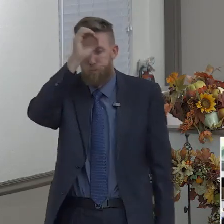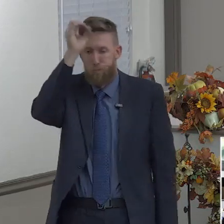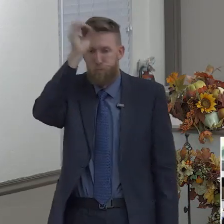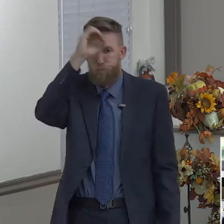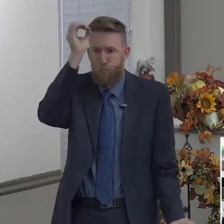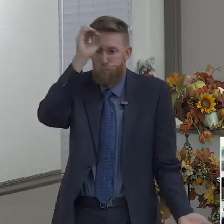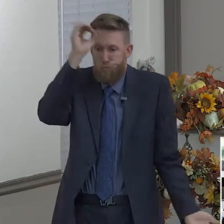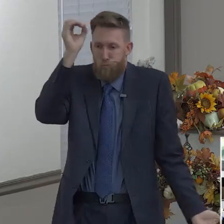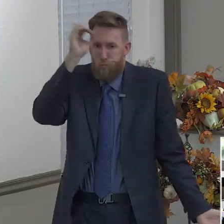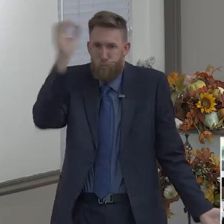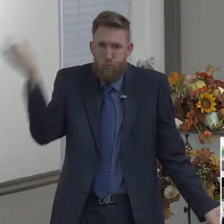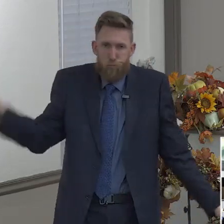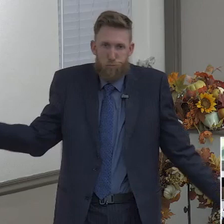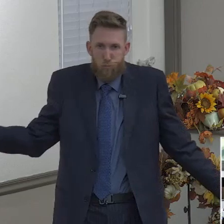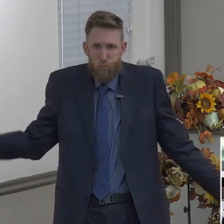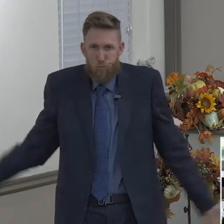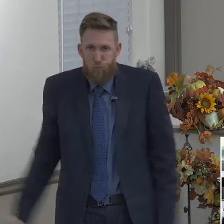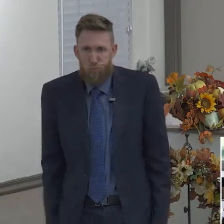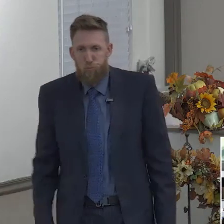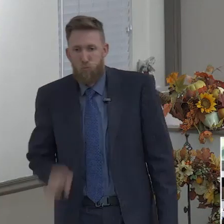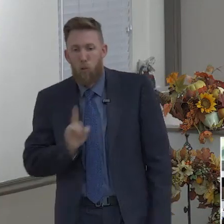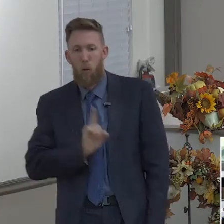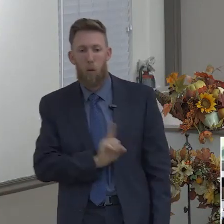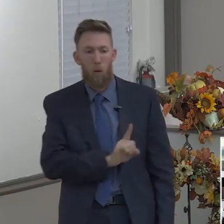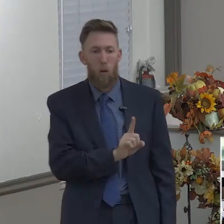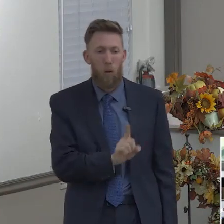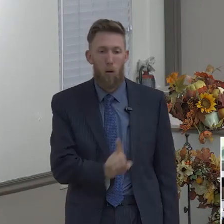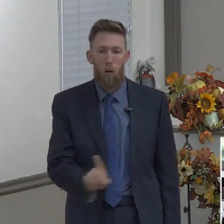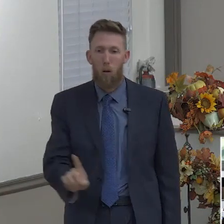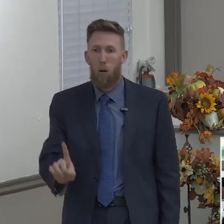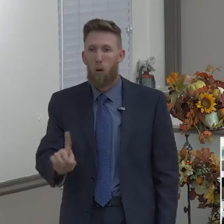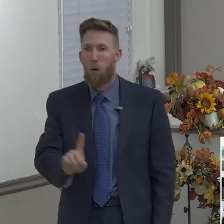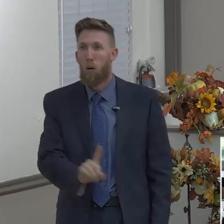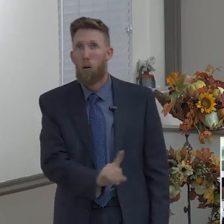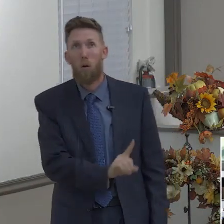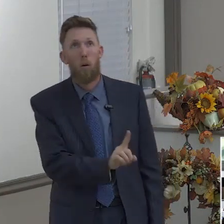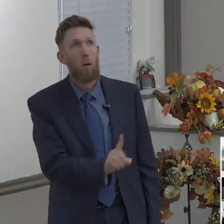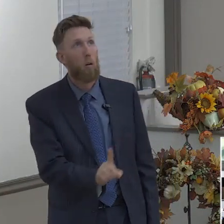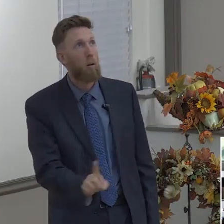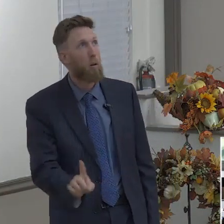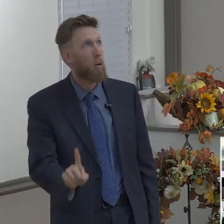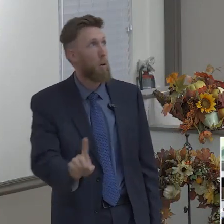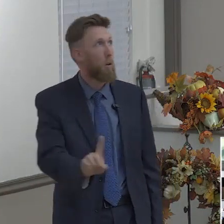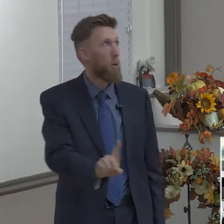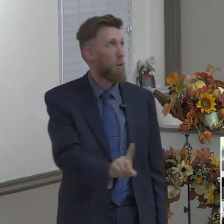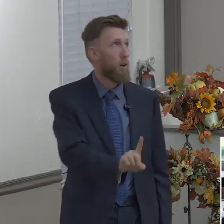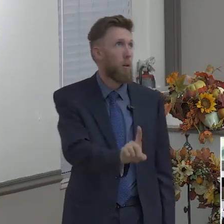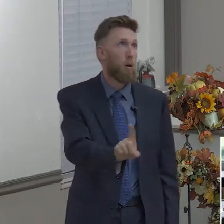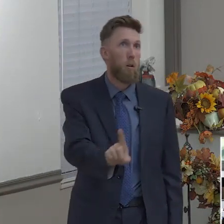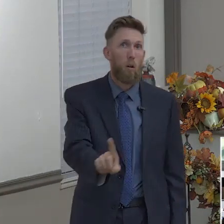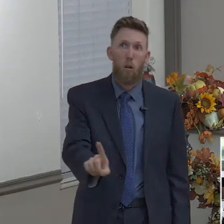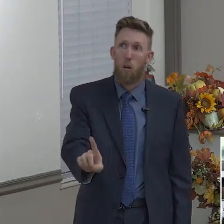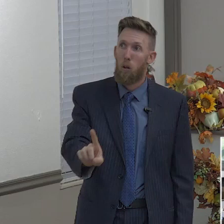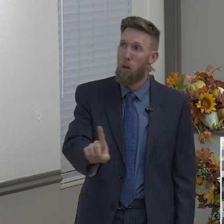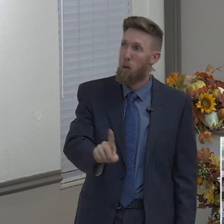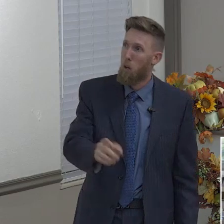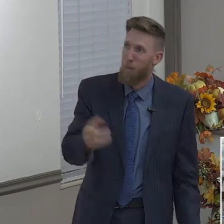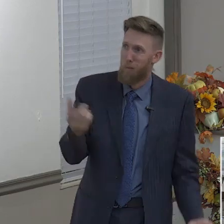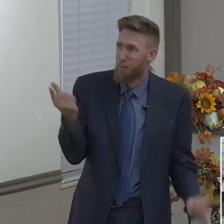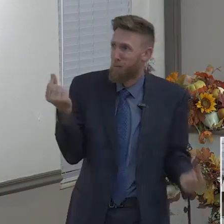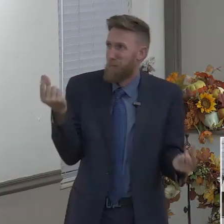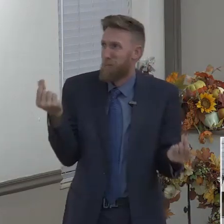any area. They're constantly wondering, and they're constantly with questions of, I don't know what God has for me. Well,